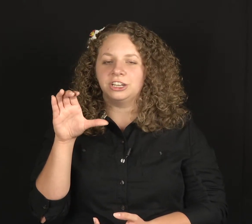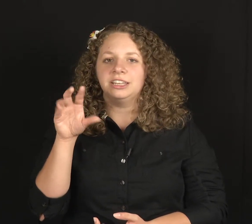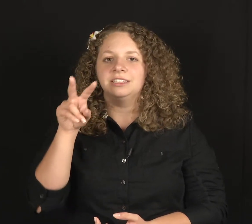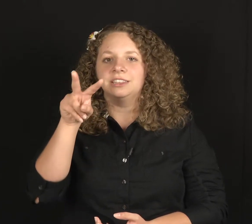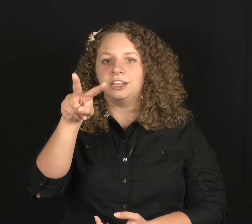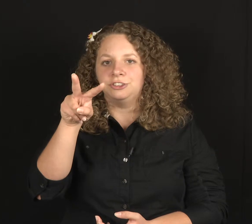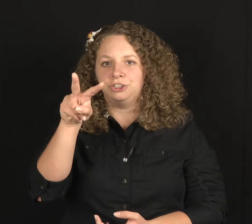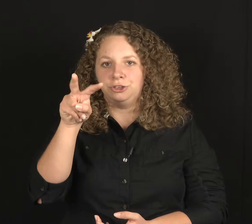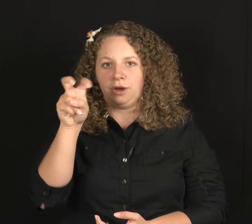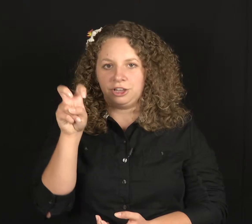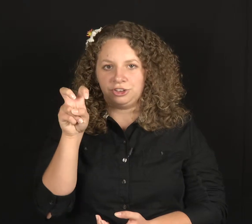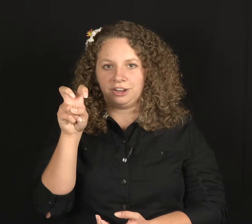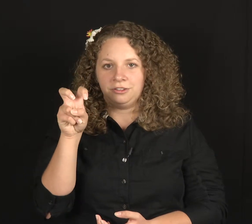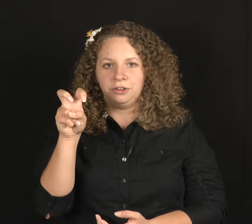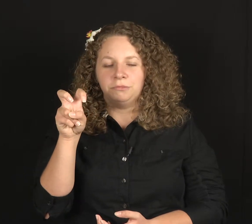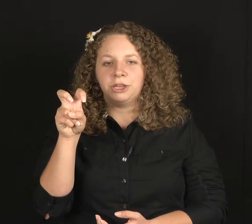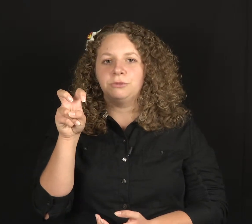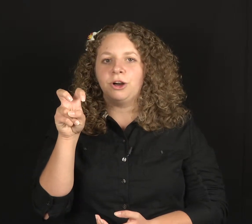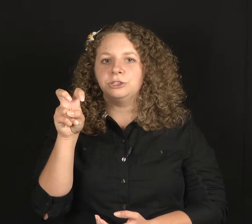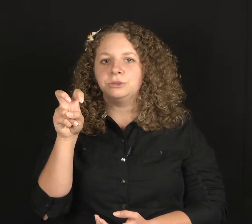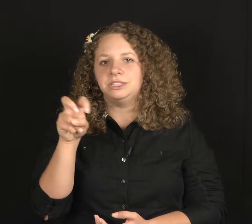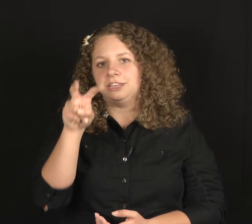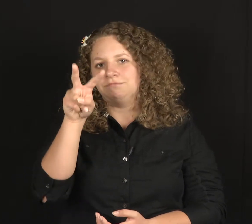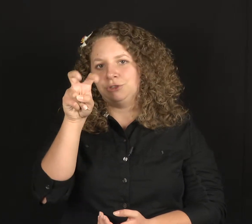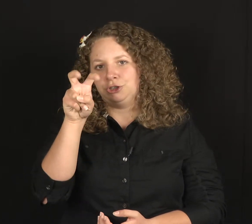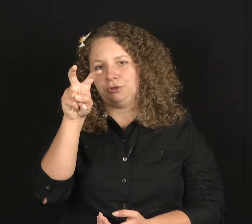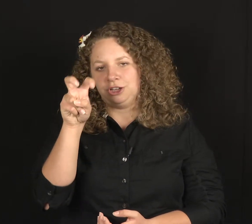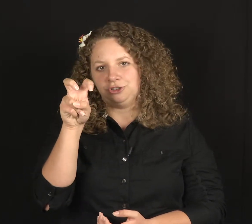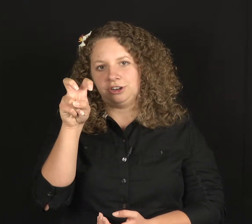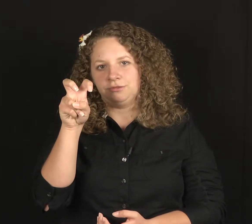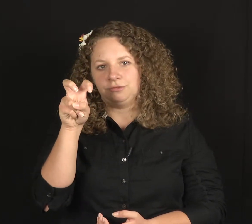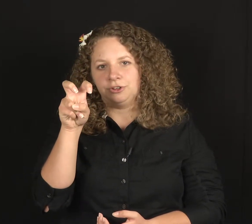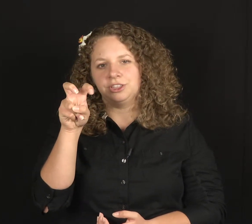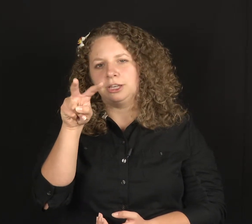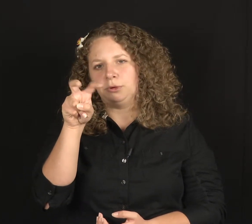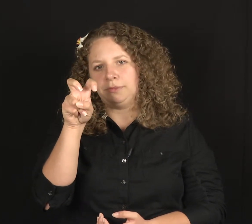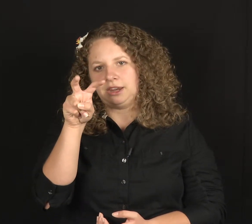is the two hundred, but you will also see two hundred with a double bend.